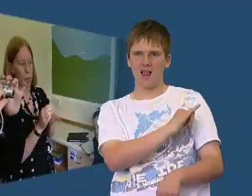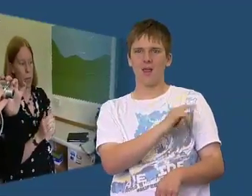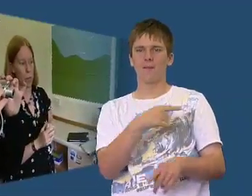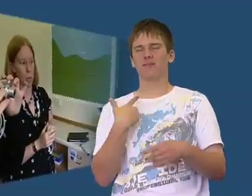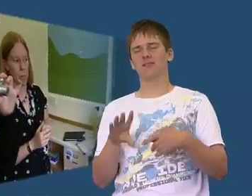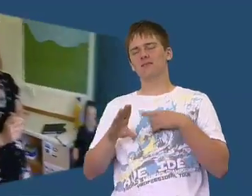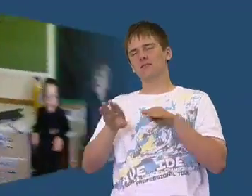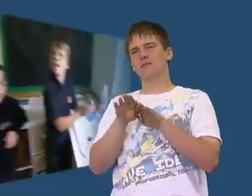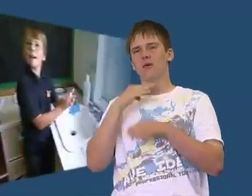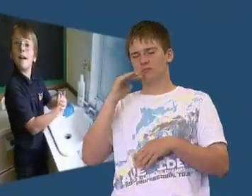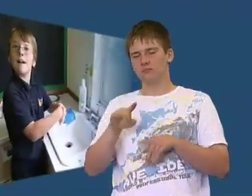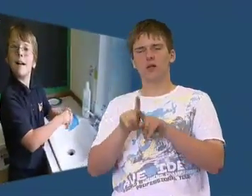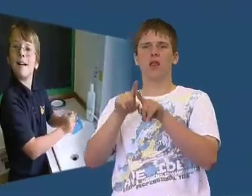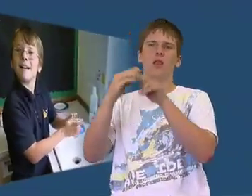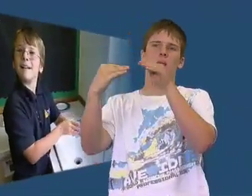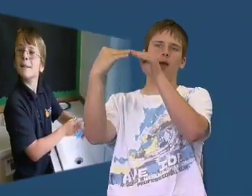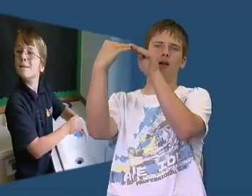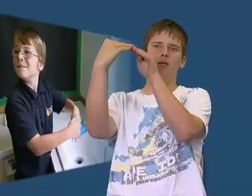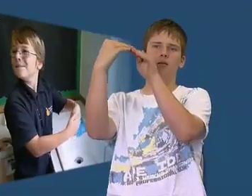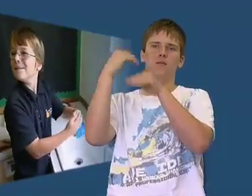levels academically. We wanted to challenge him. Caelan?